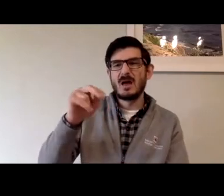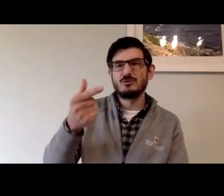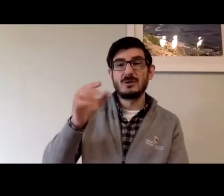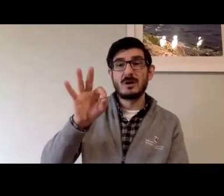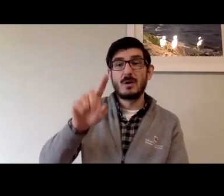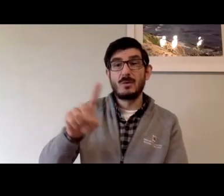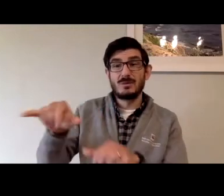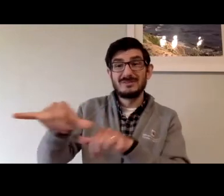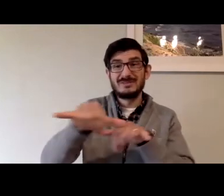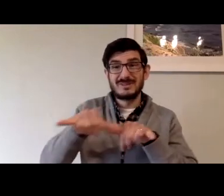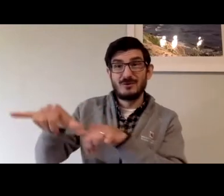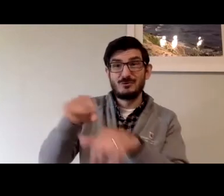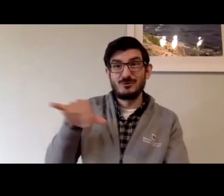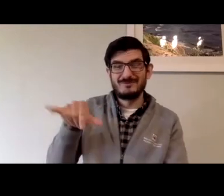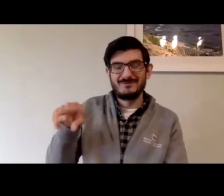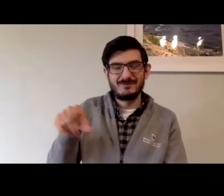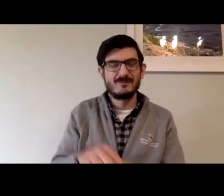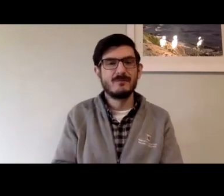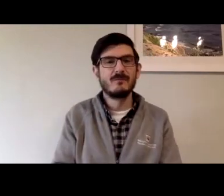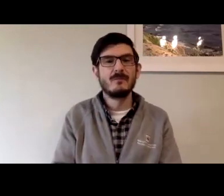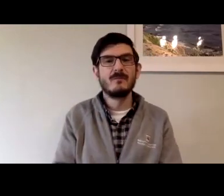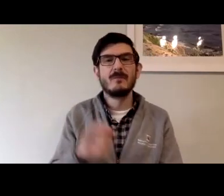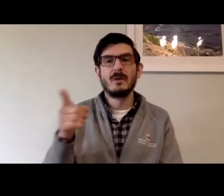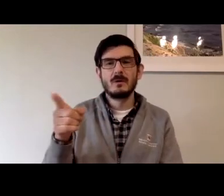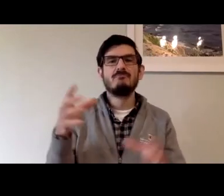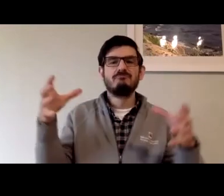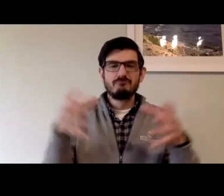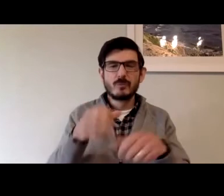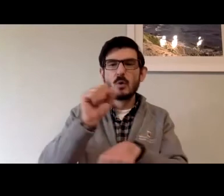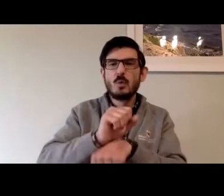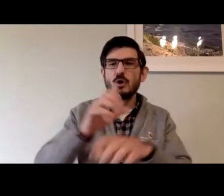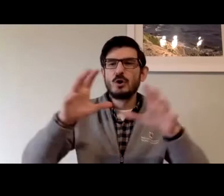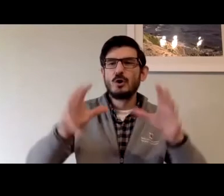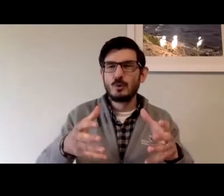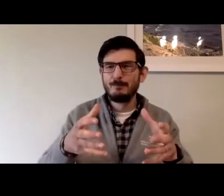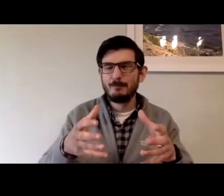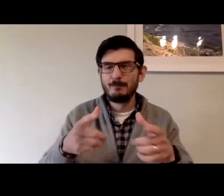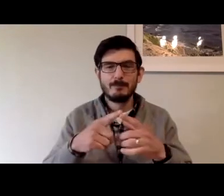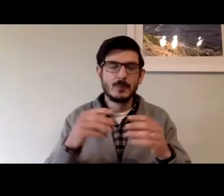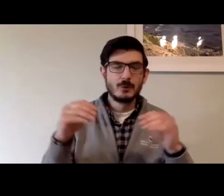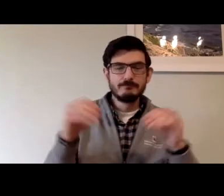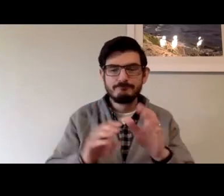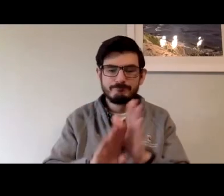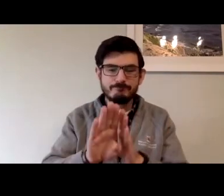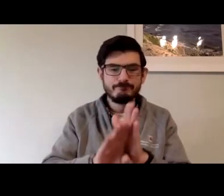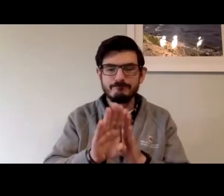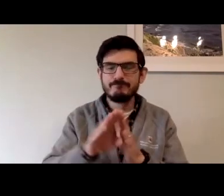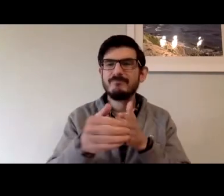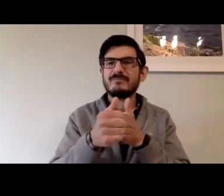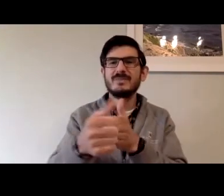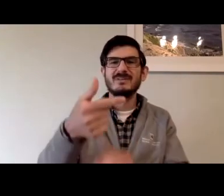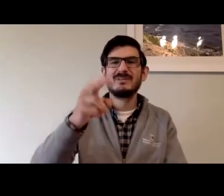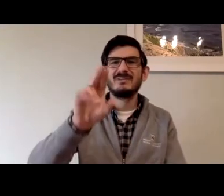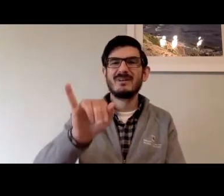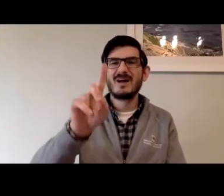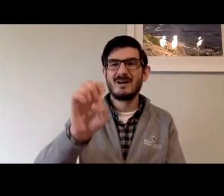The self same group that would have coordinated ng 911 itself got together and convened a working